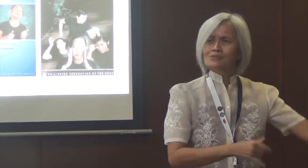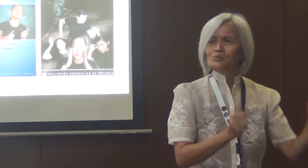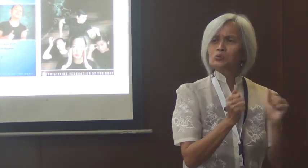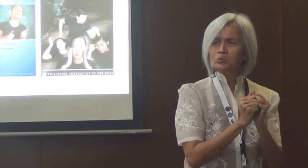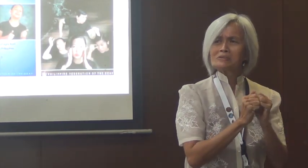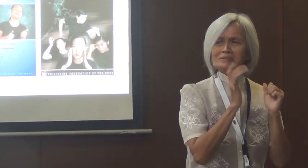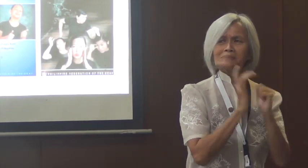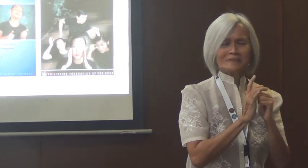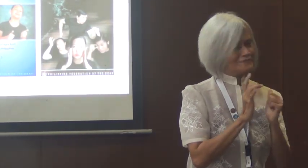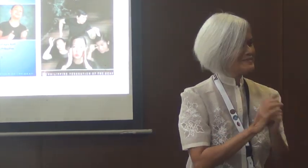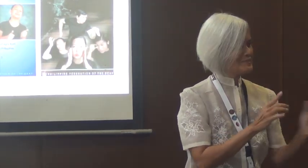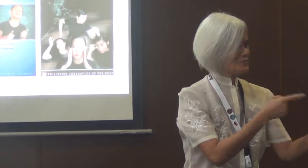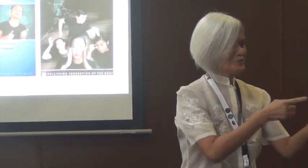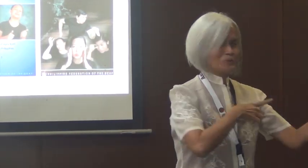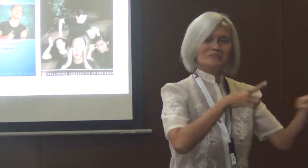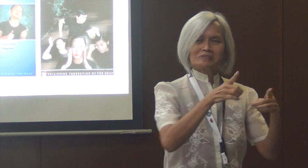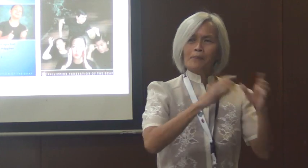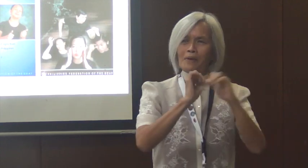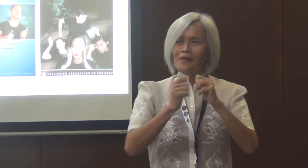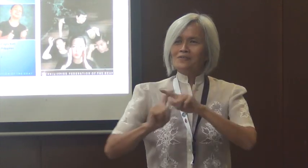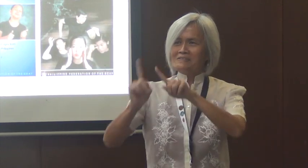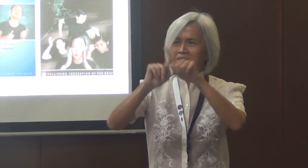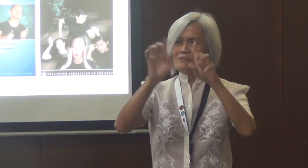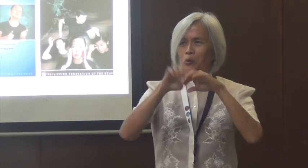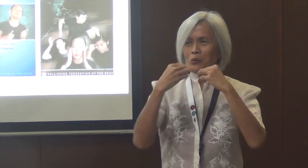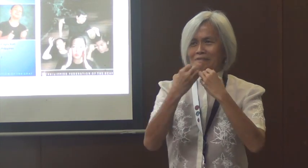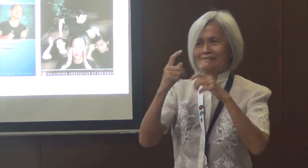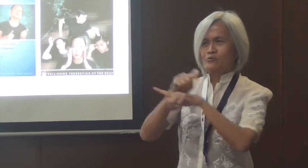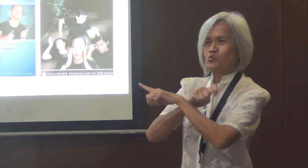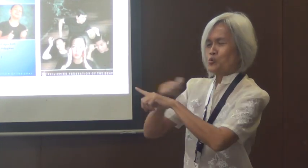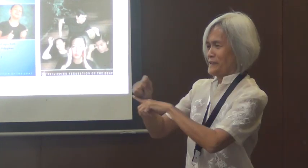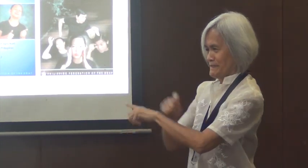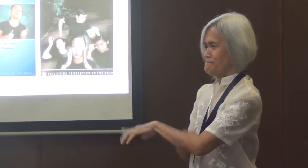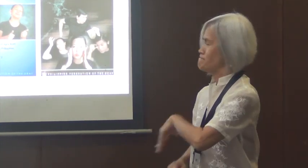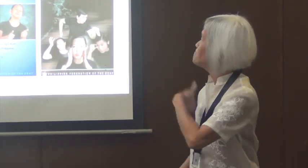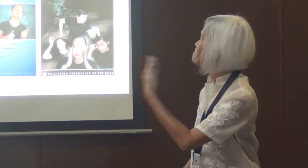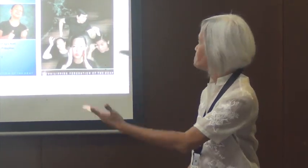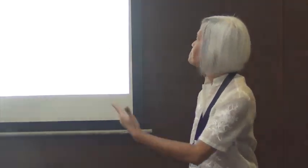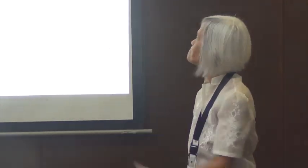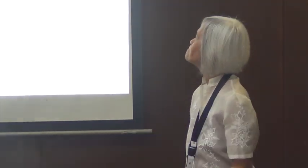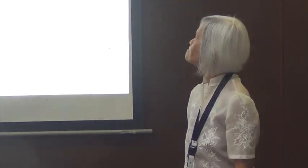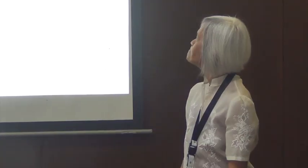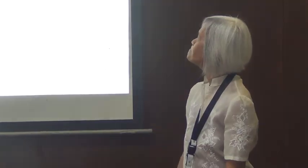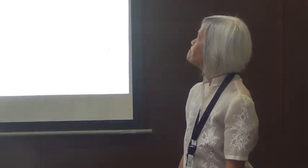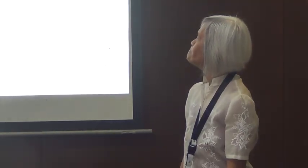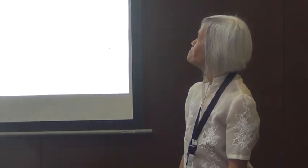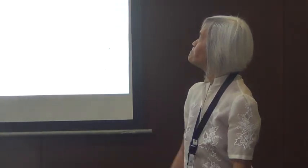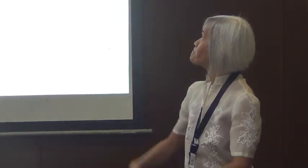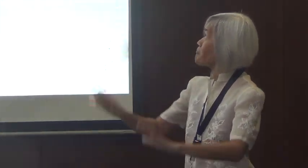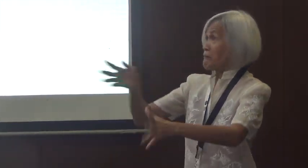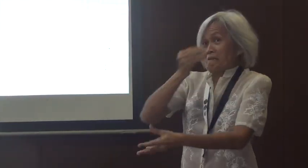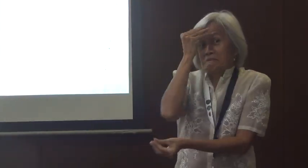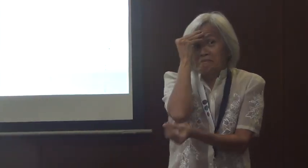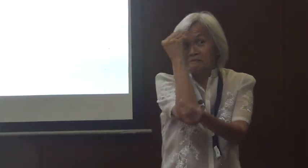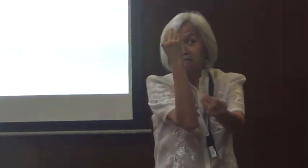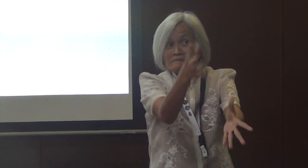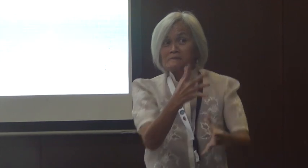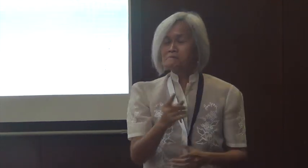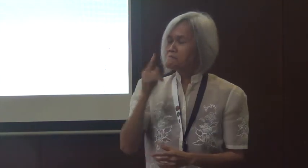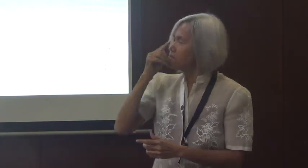And these are projects done with the Philippine Federation of the Ten. And so they underwent training. So we'd like